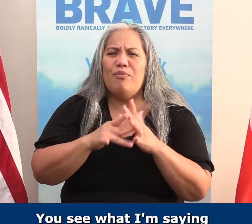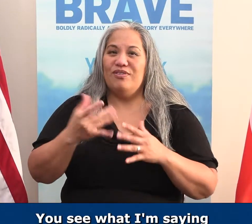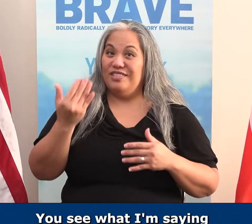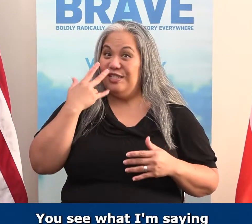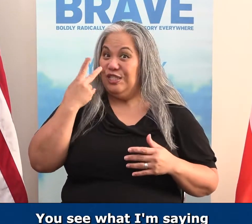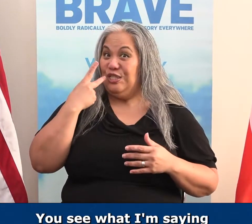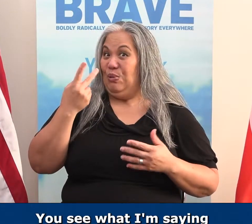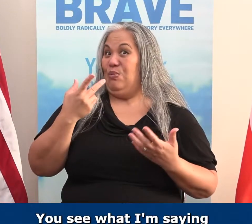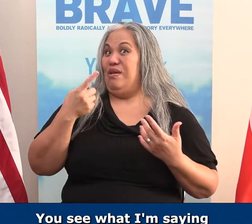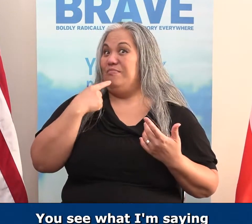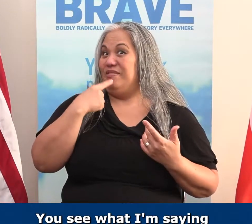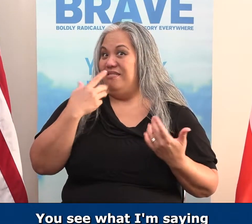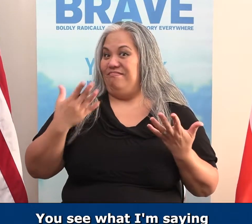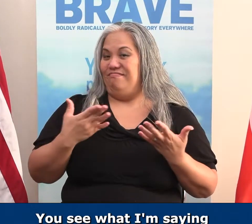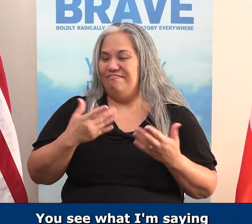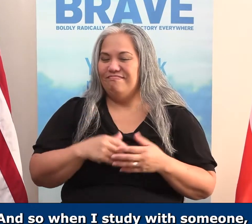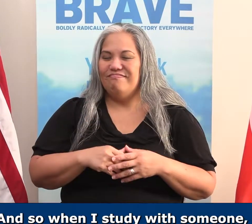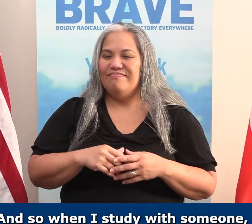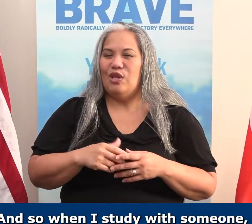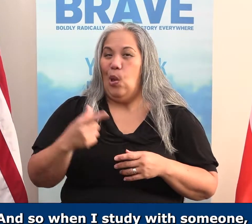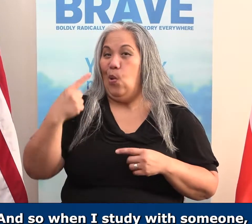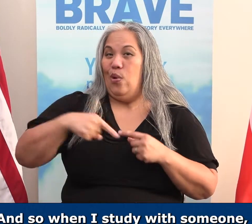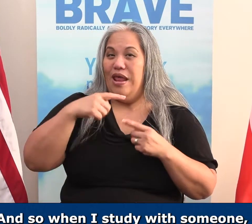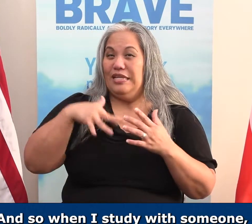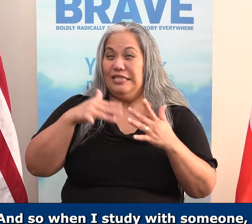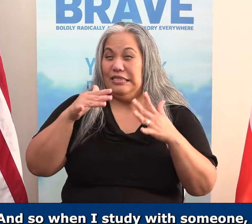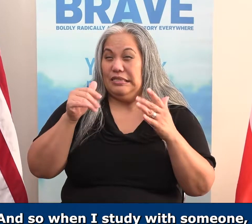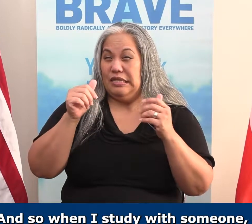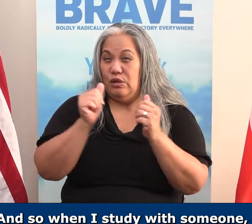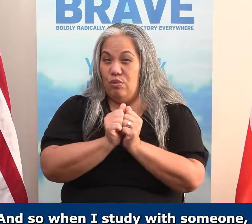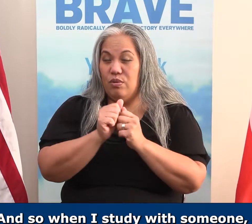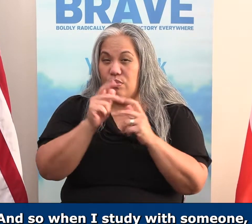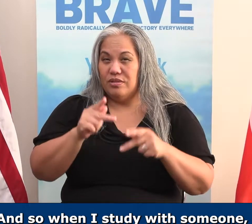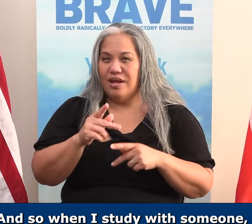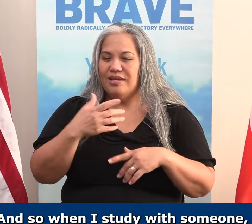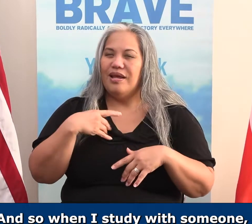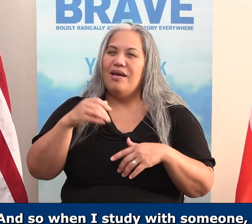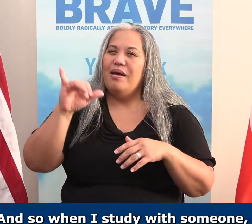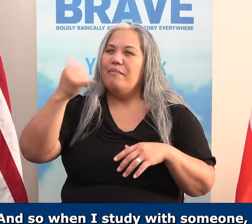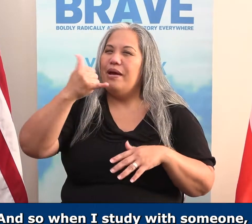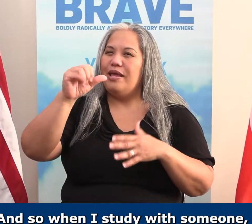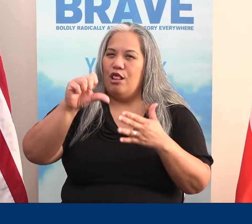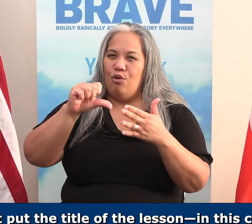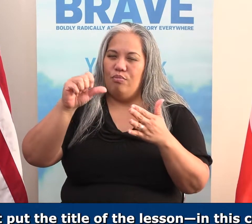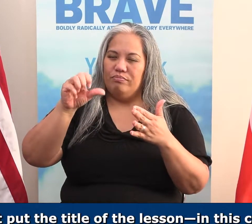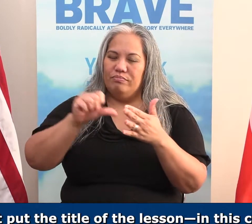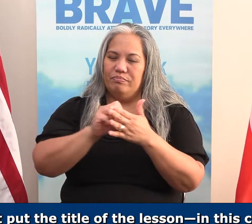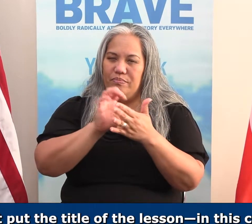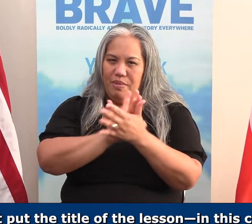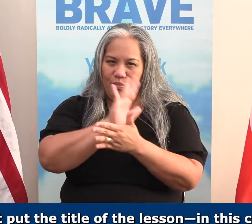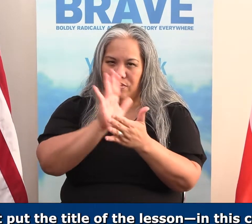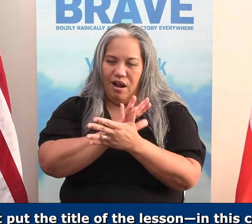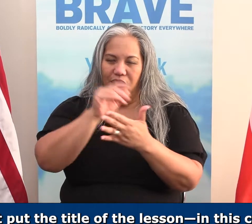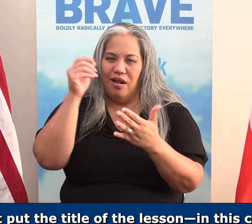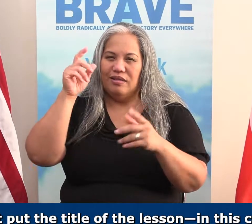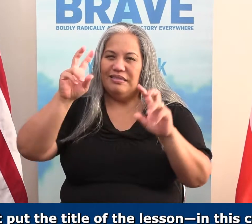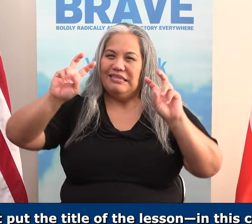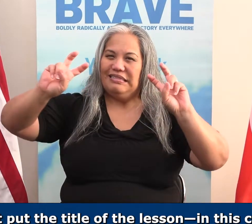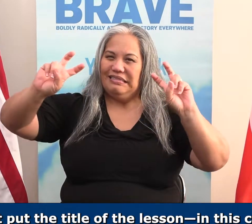saying right here, guys? And so, when I study with someone, I just take out my yellow pad and I just put the title of the lesson. And in this case,